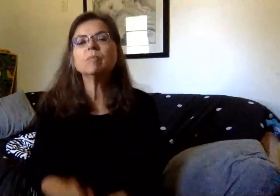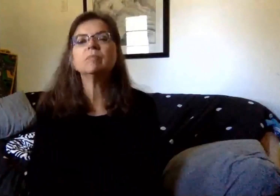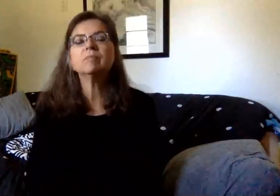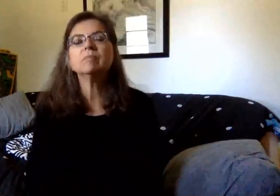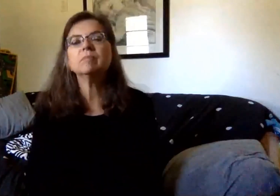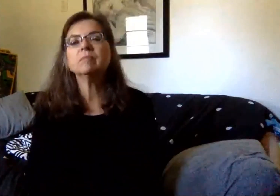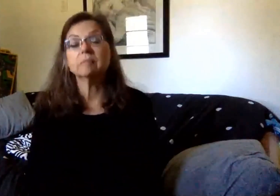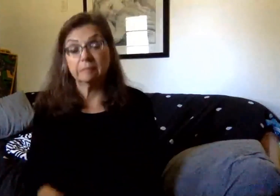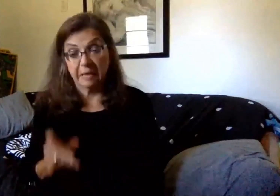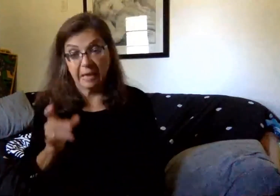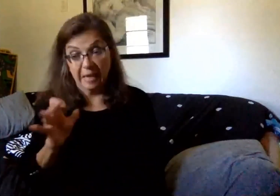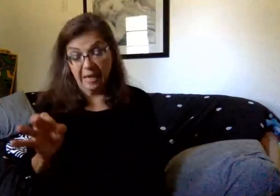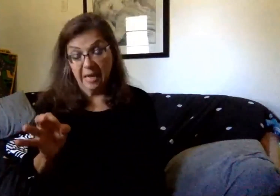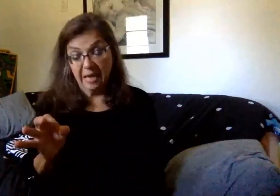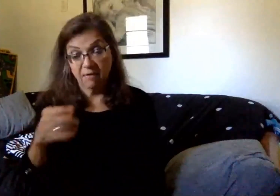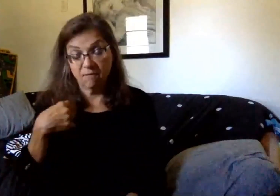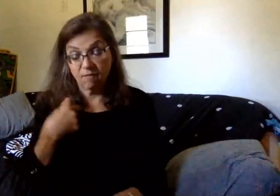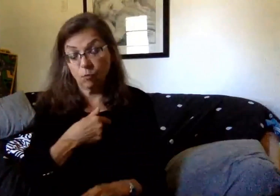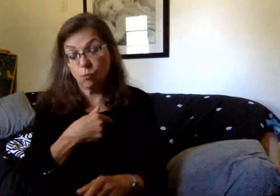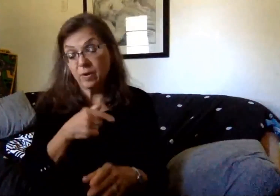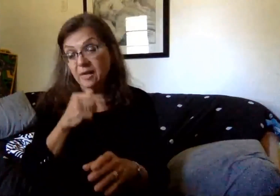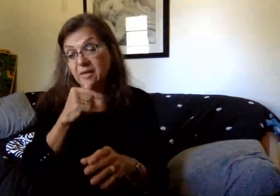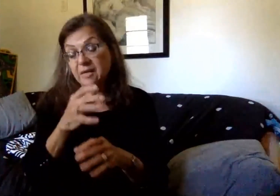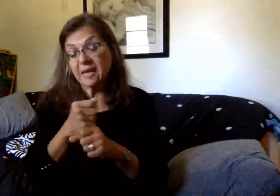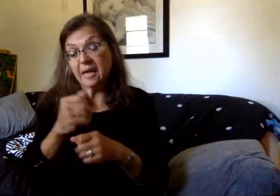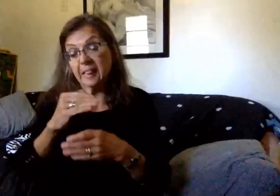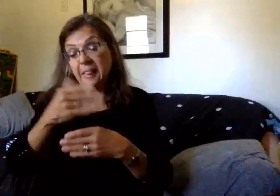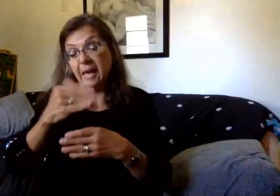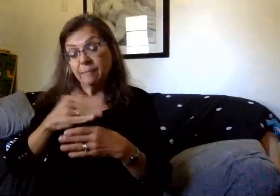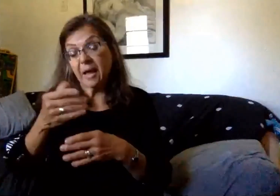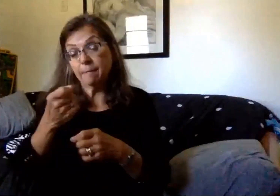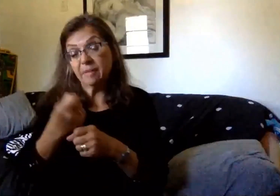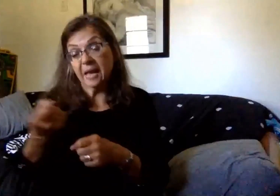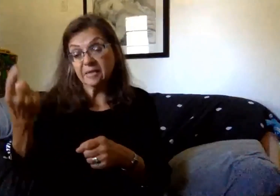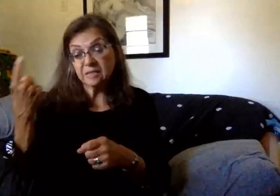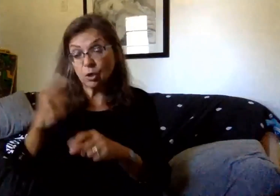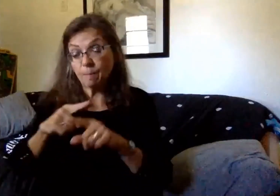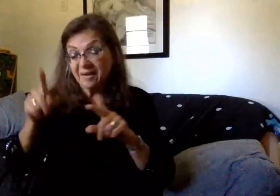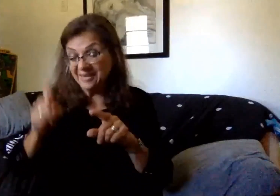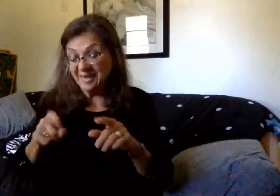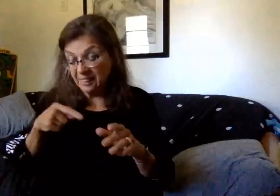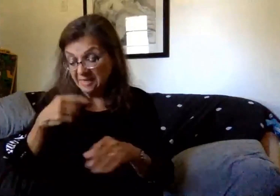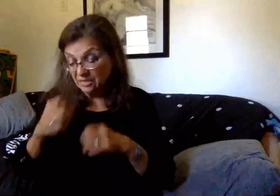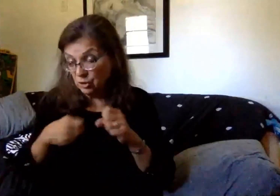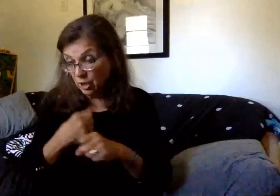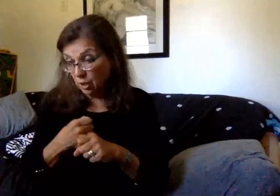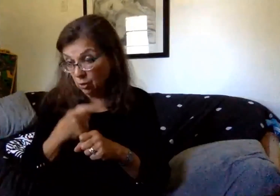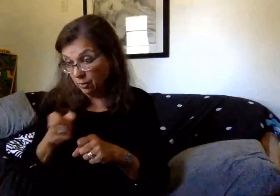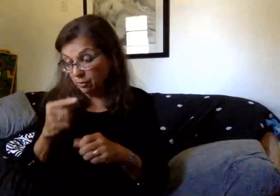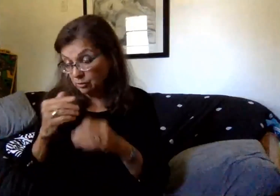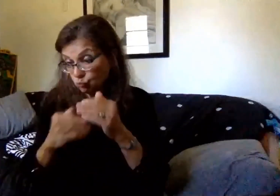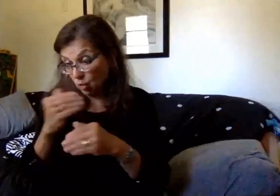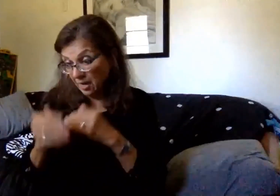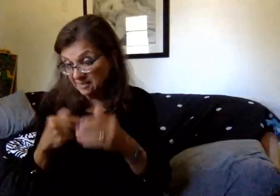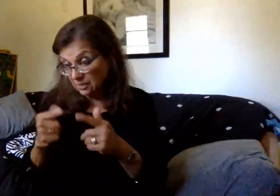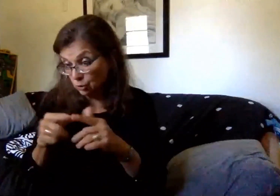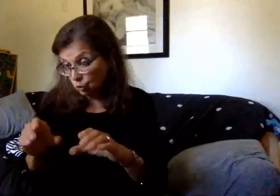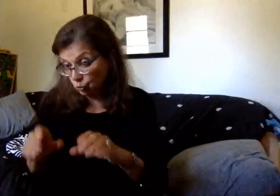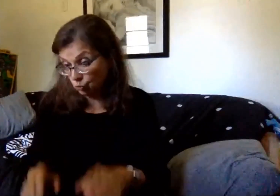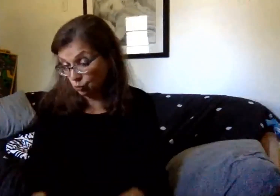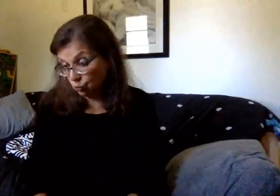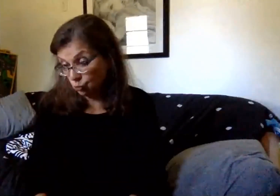If we did not receive a laptop last year for a child, but will need one this year, is there a process on the website to do this?